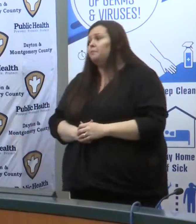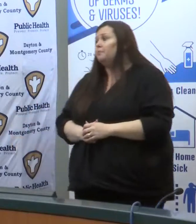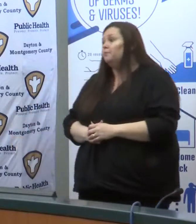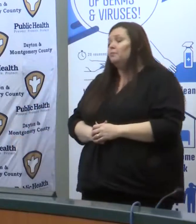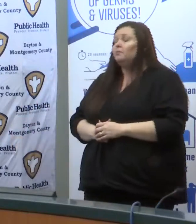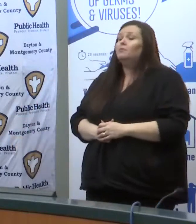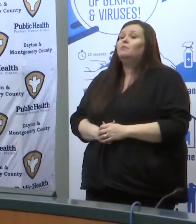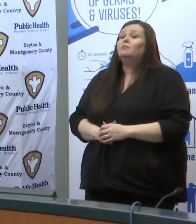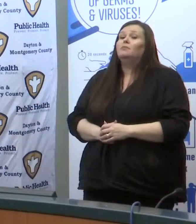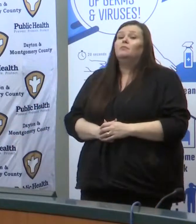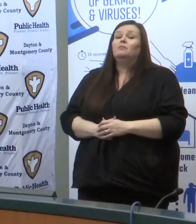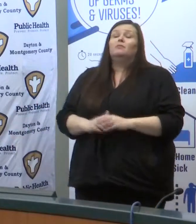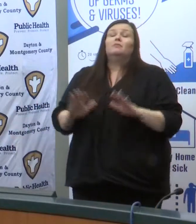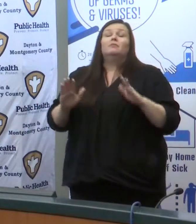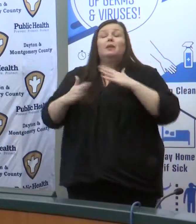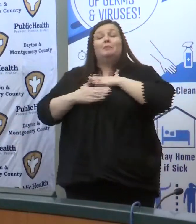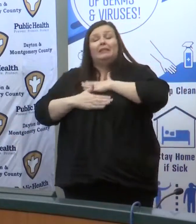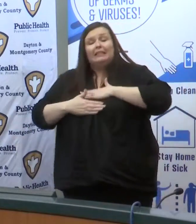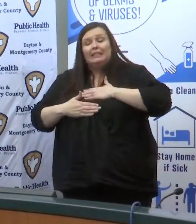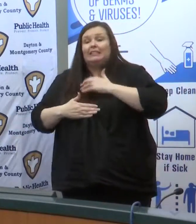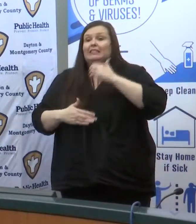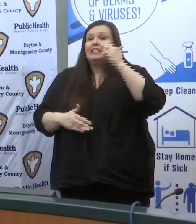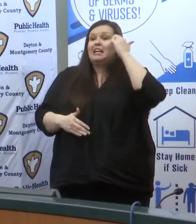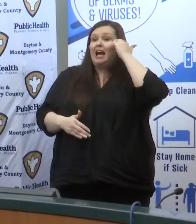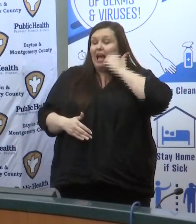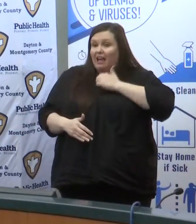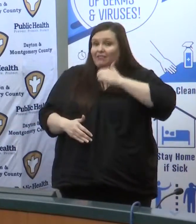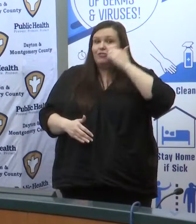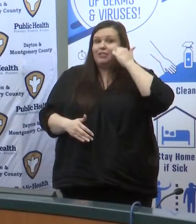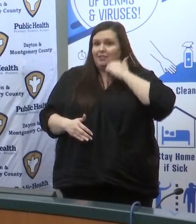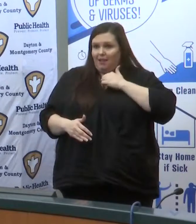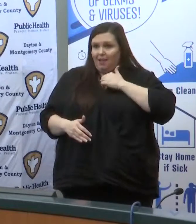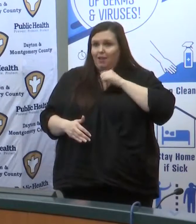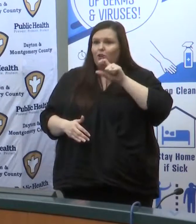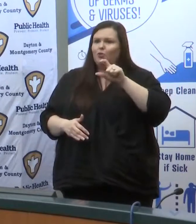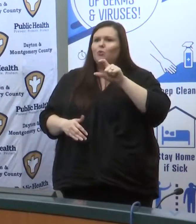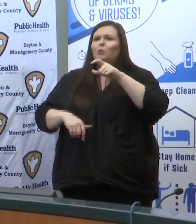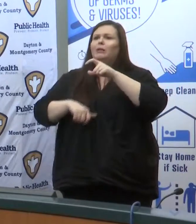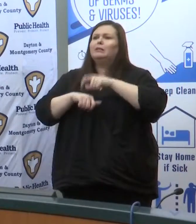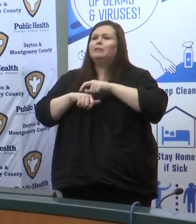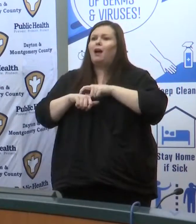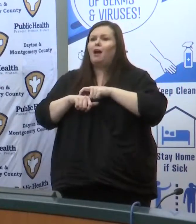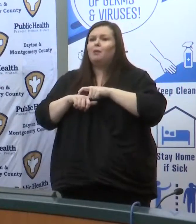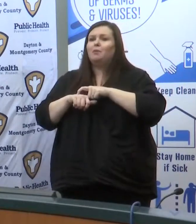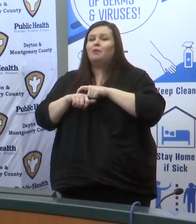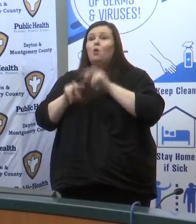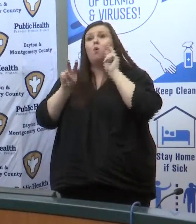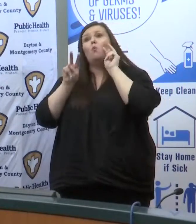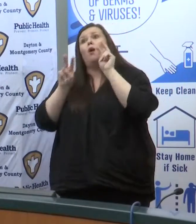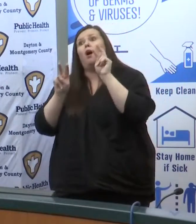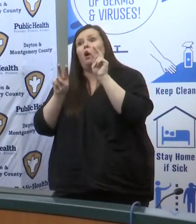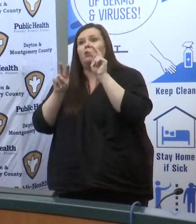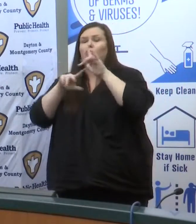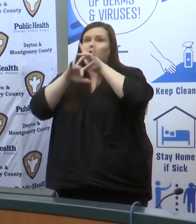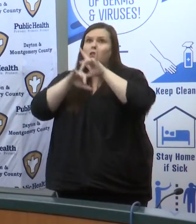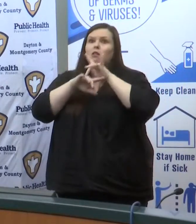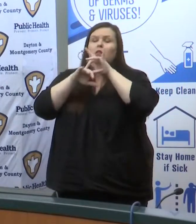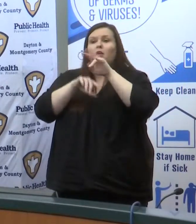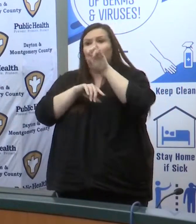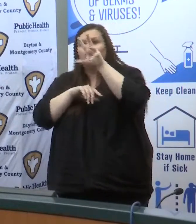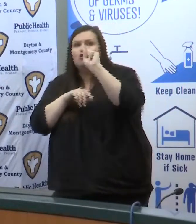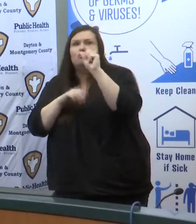please take time each day to step away from all of this step away from the news reports and the latest research